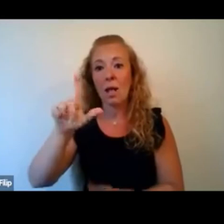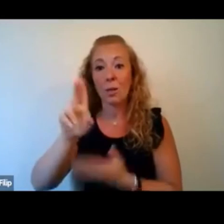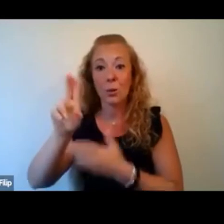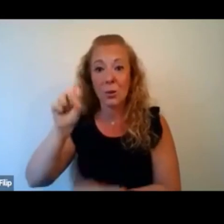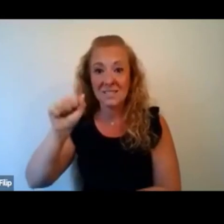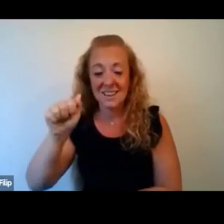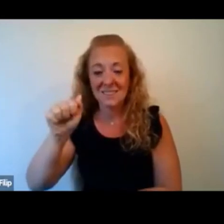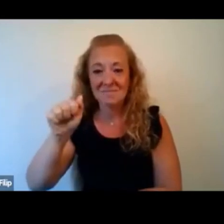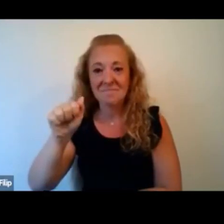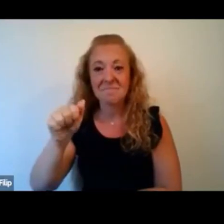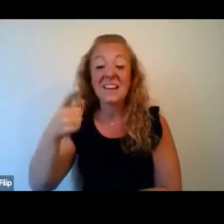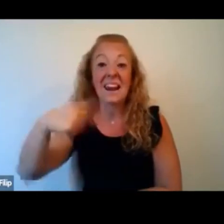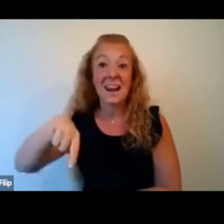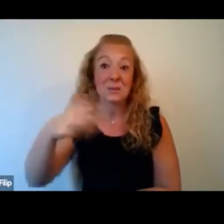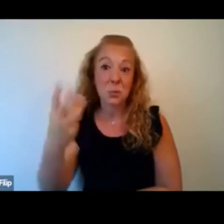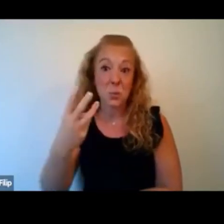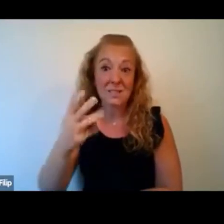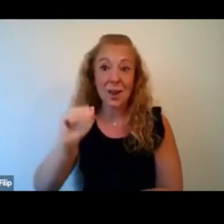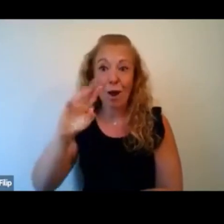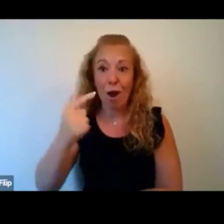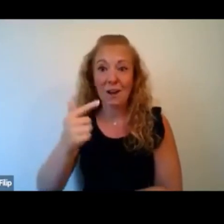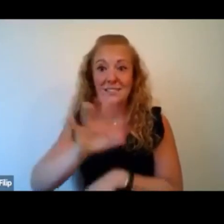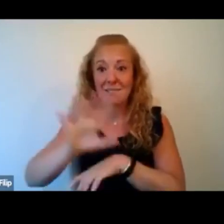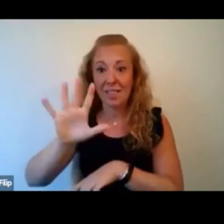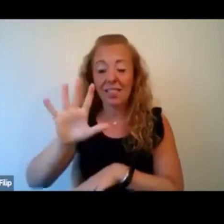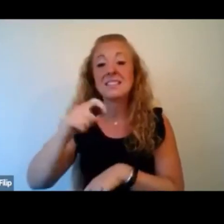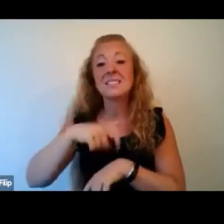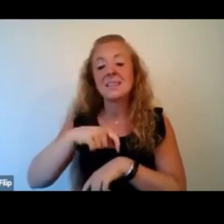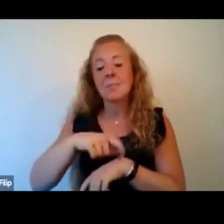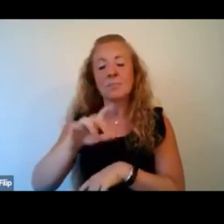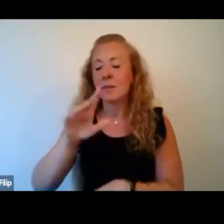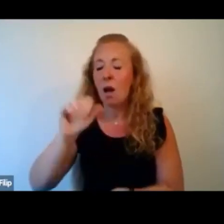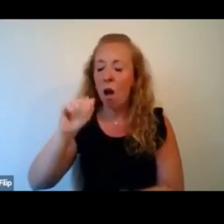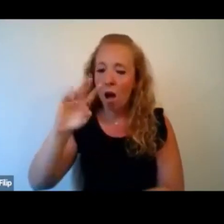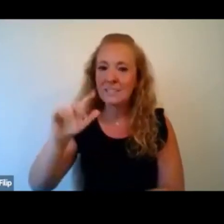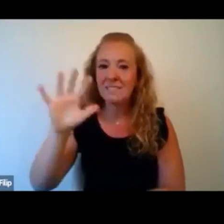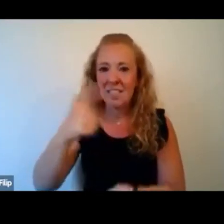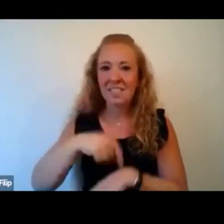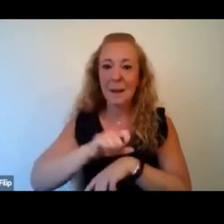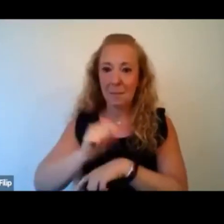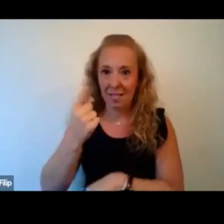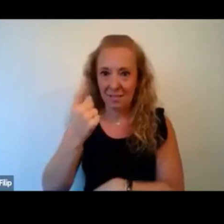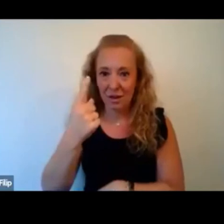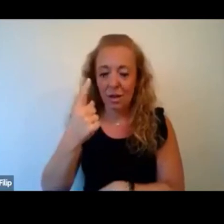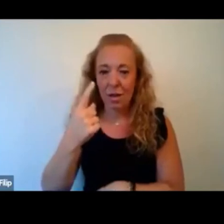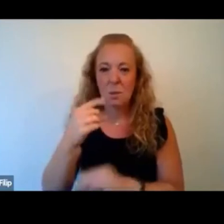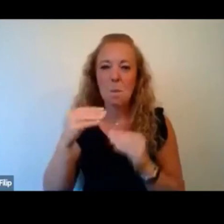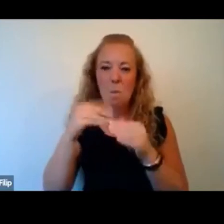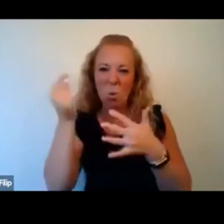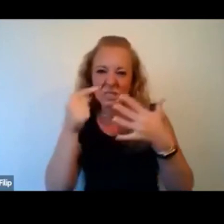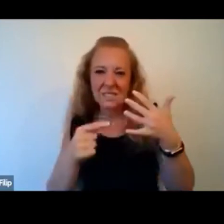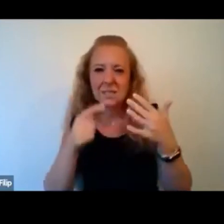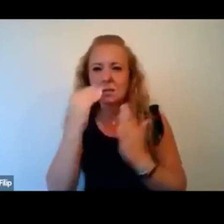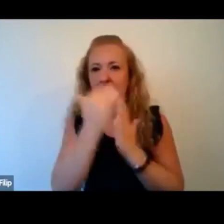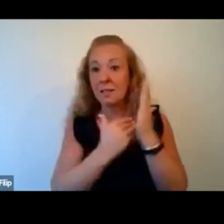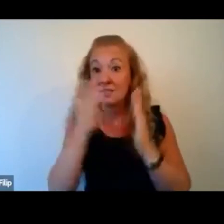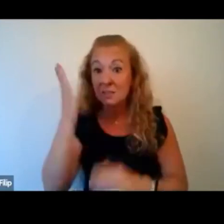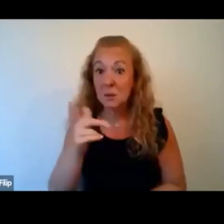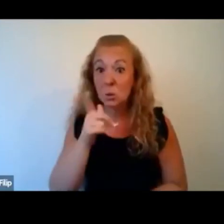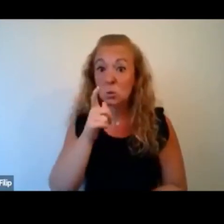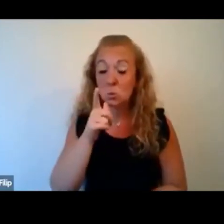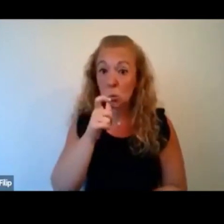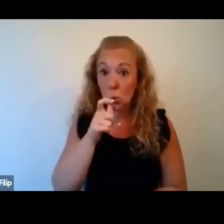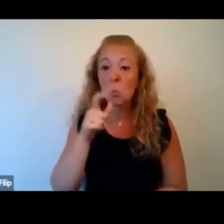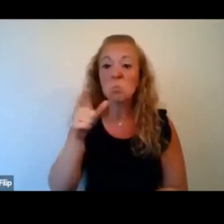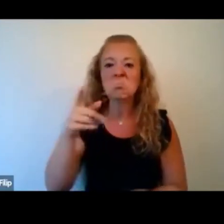to her next Wednesday, August 5th at 11 a.m. right here on Facebook Live. More details on our full list of speakers in the series can be found